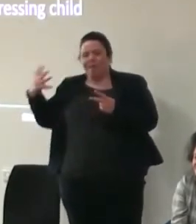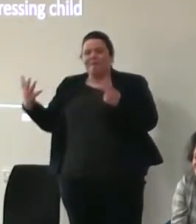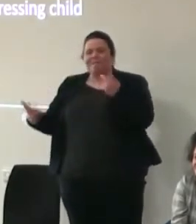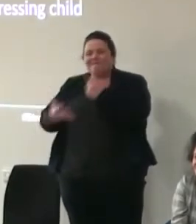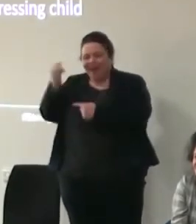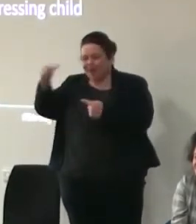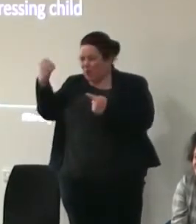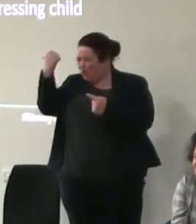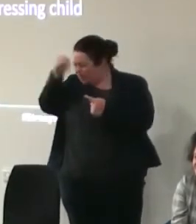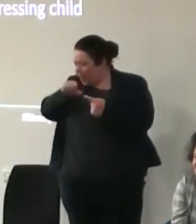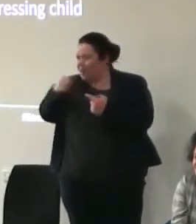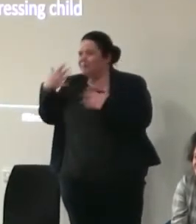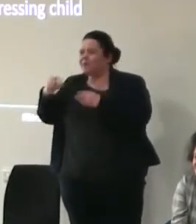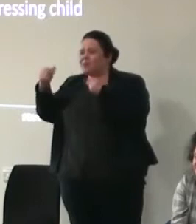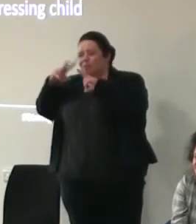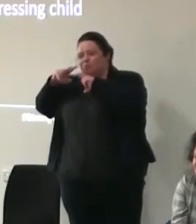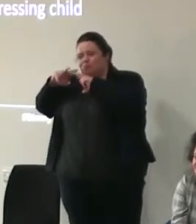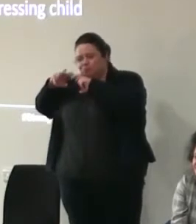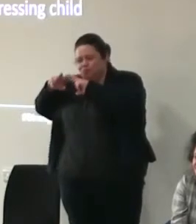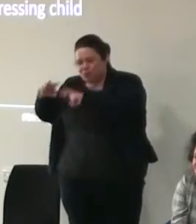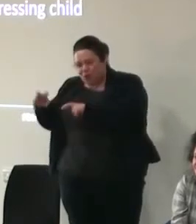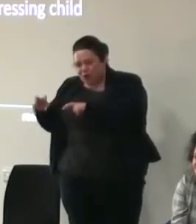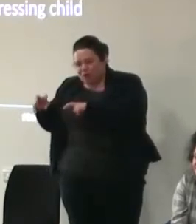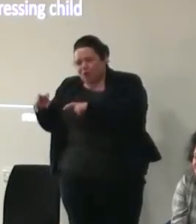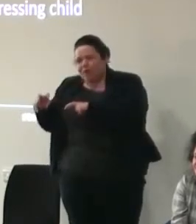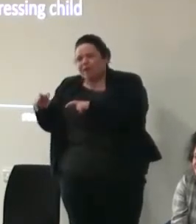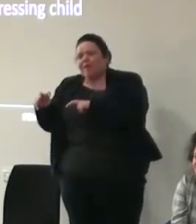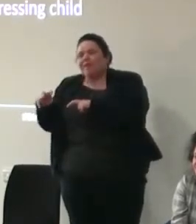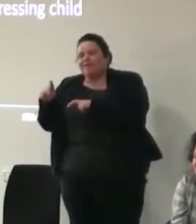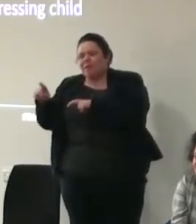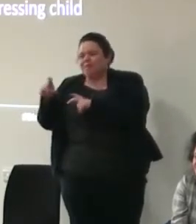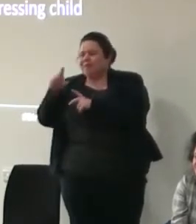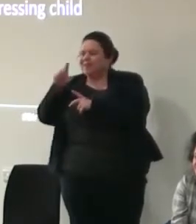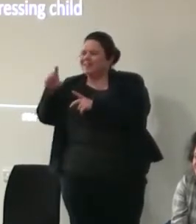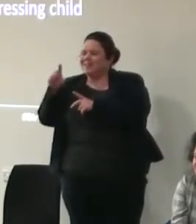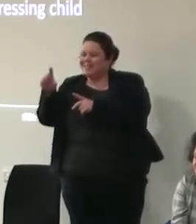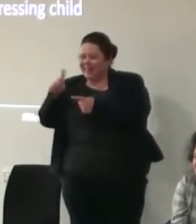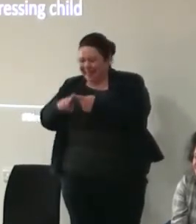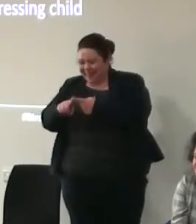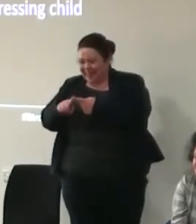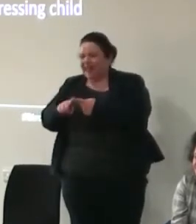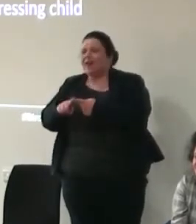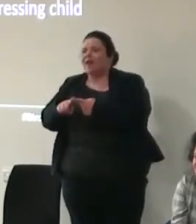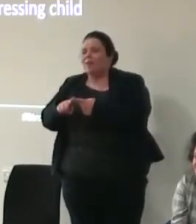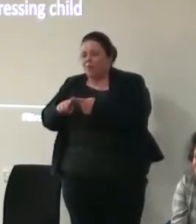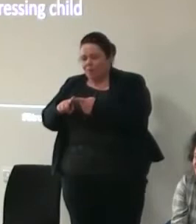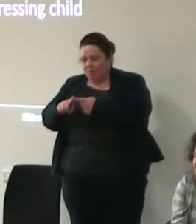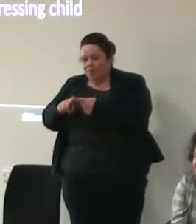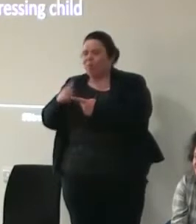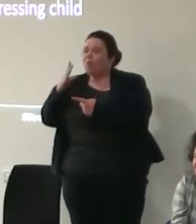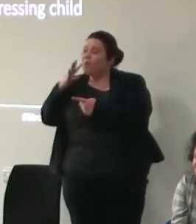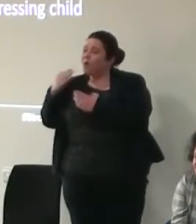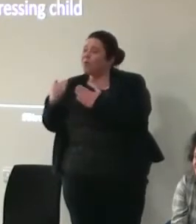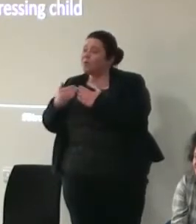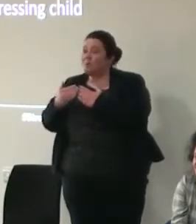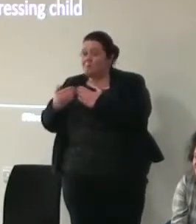some research that was carried out under the auspices of of cce that when there's more